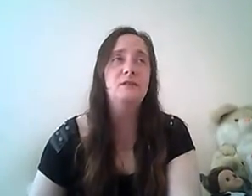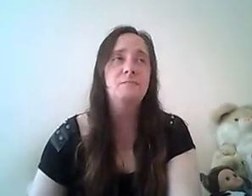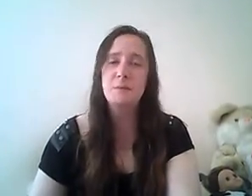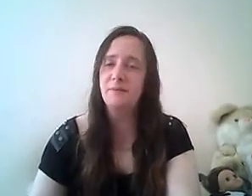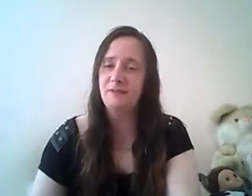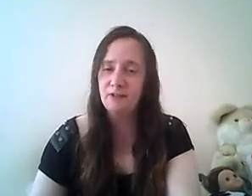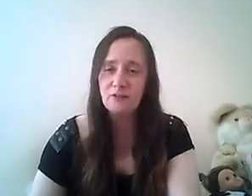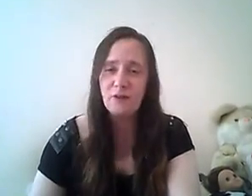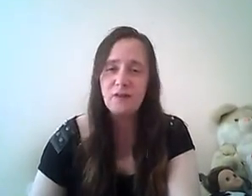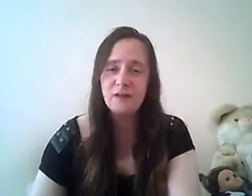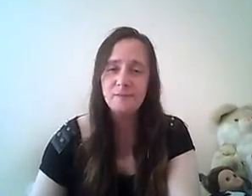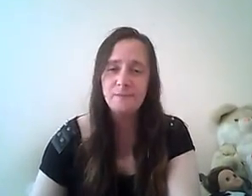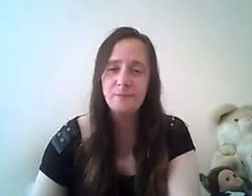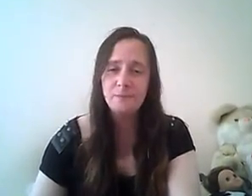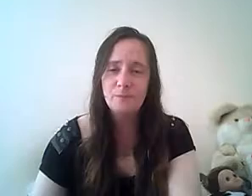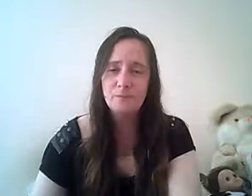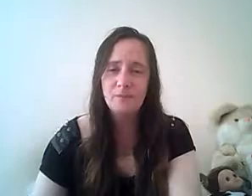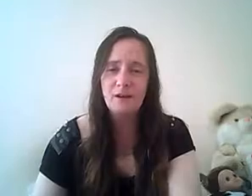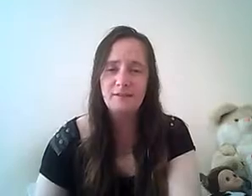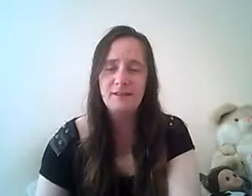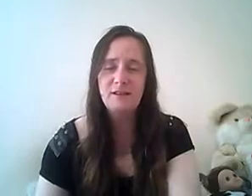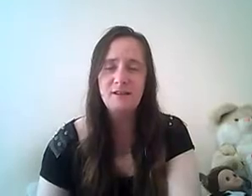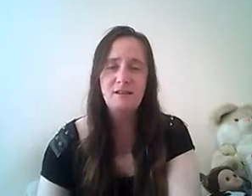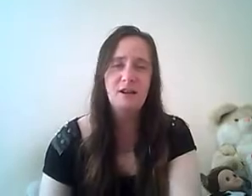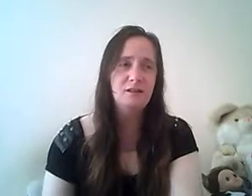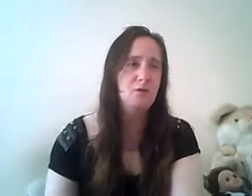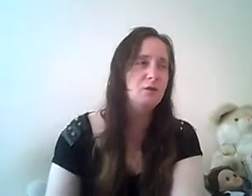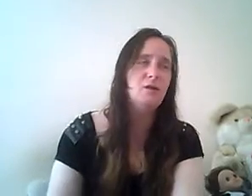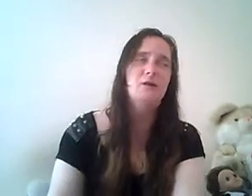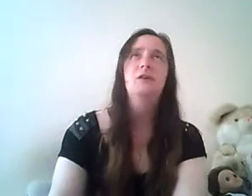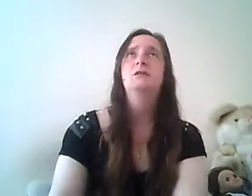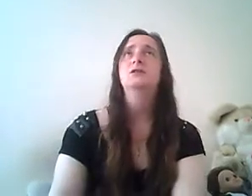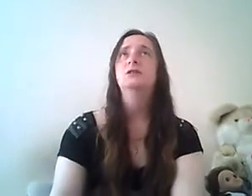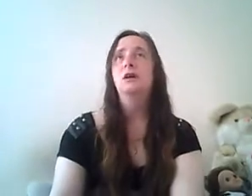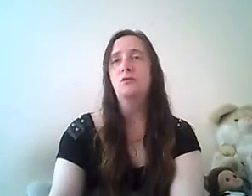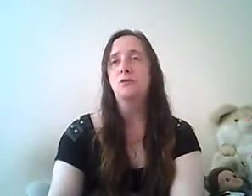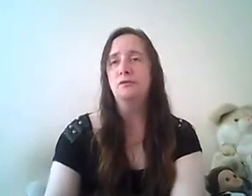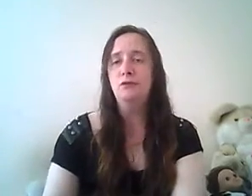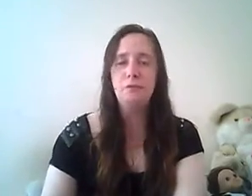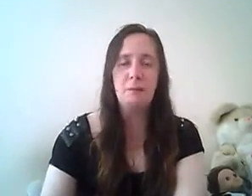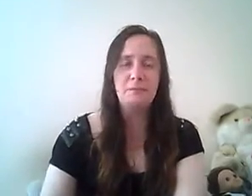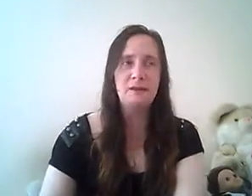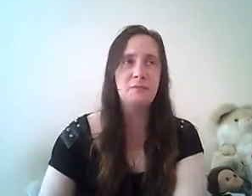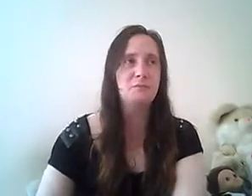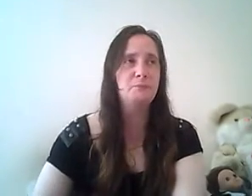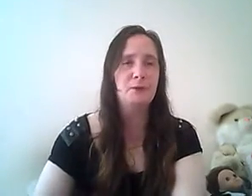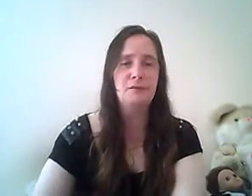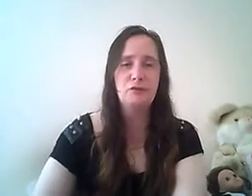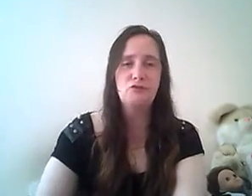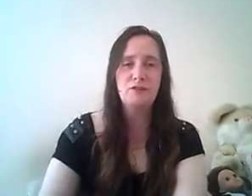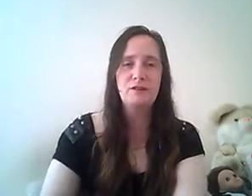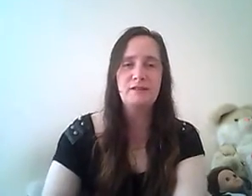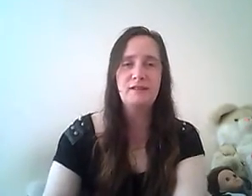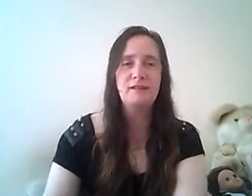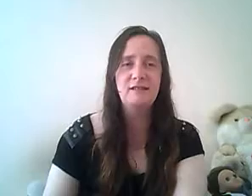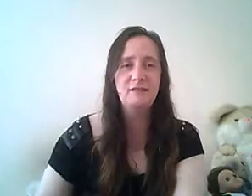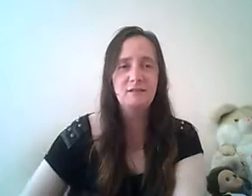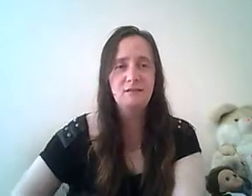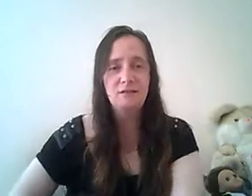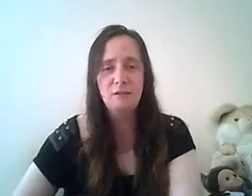maybe dina's father or dina i thought i called her dino by mistake i was just Brad doucheface dickhead it